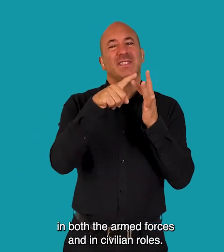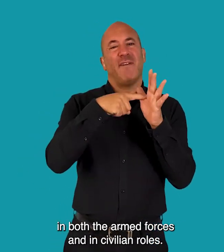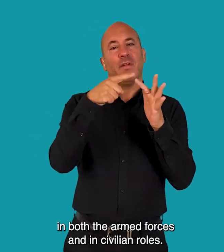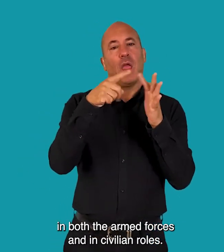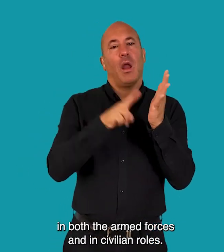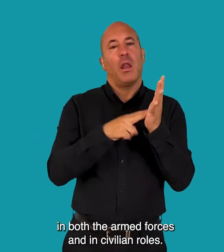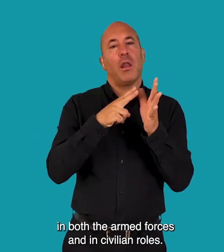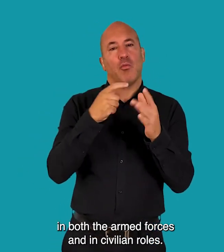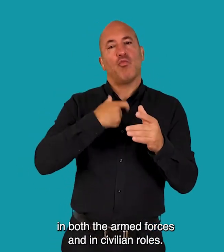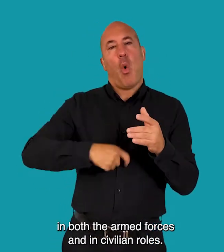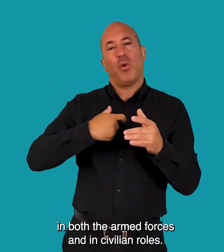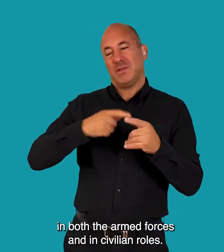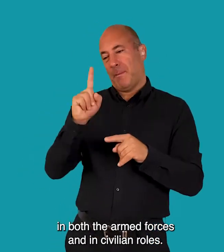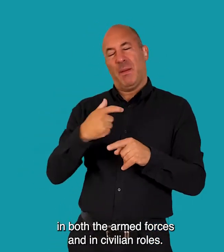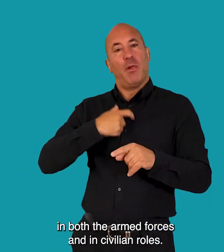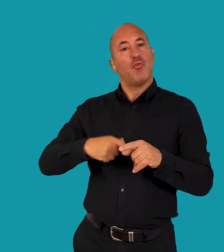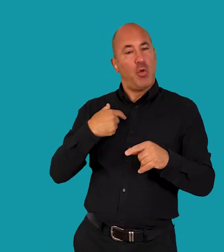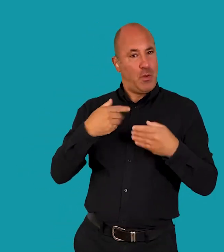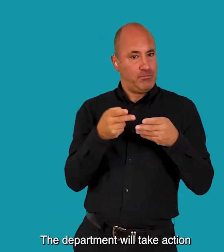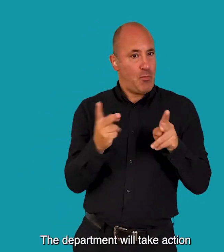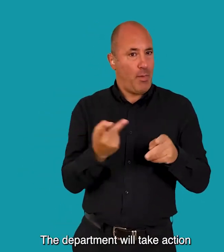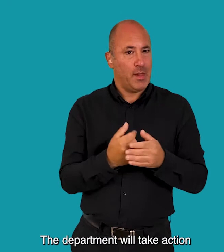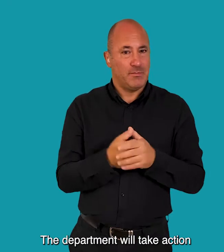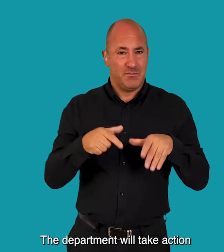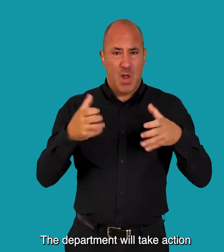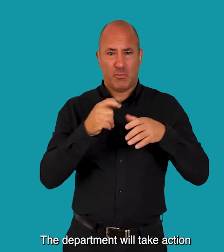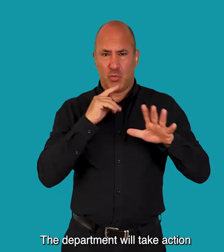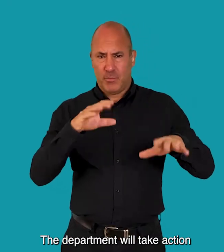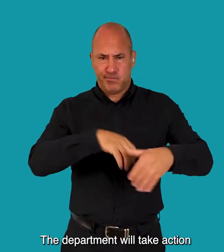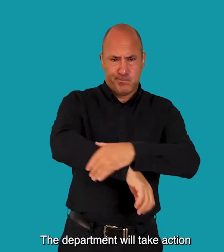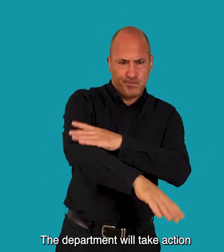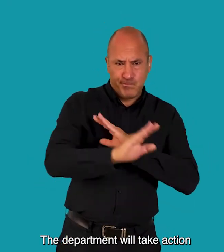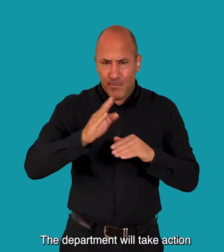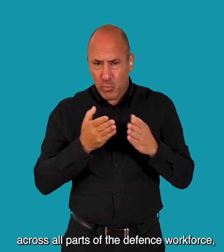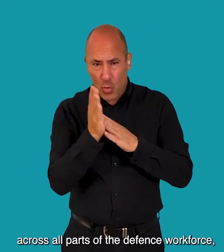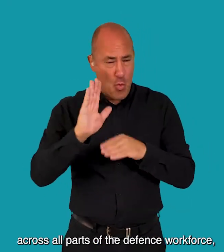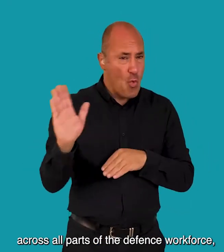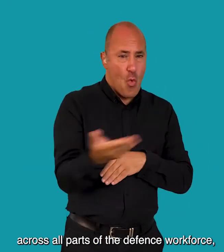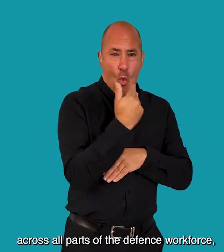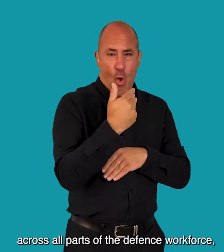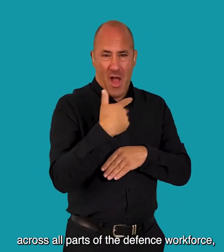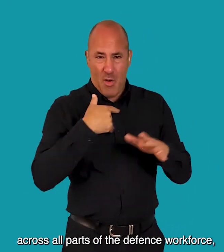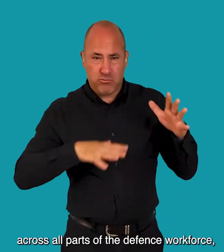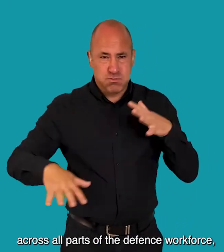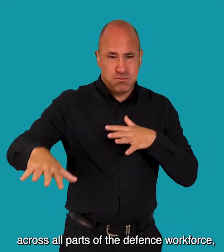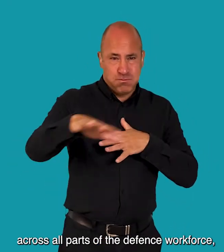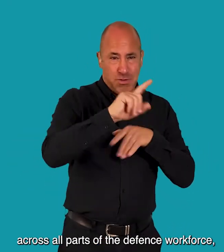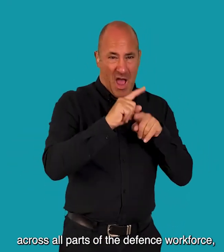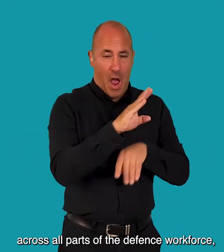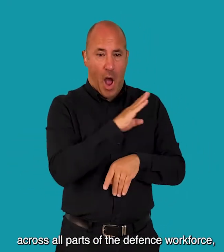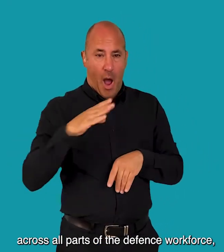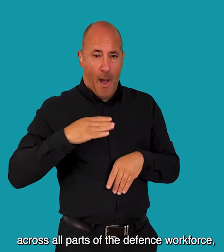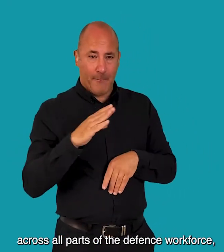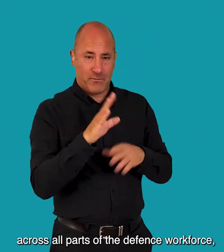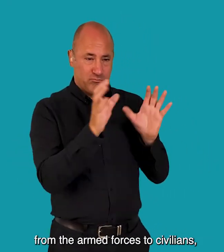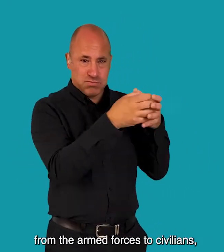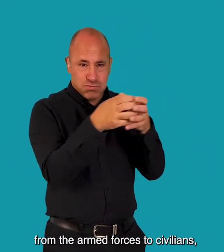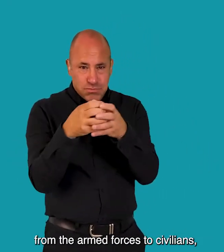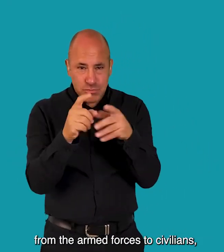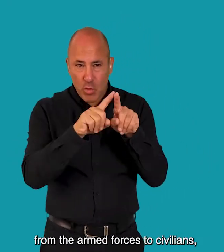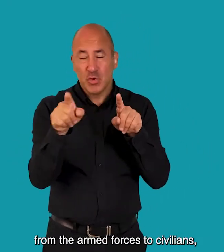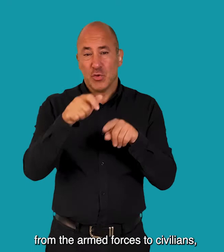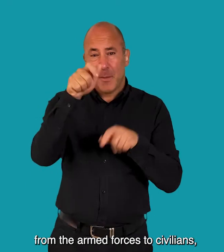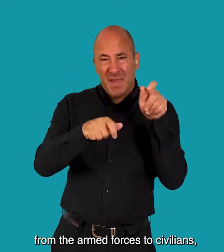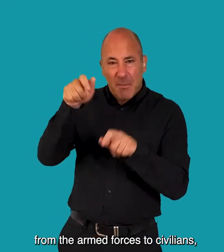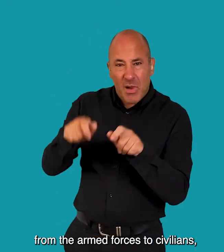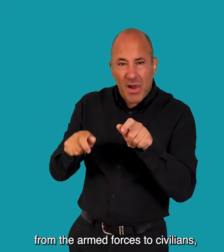forces and in civilian roles The Department will take action across all parts of the defence workforce From the